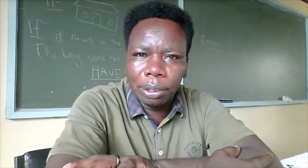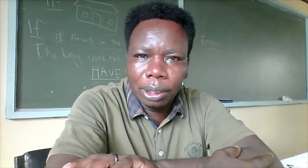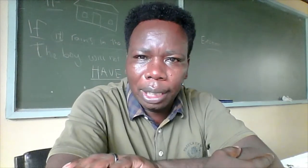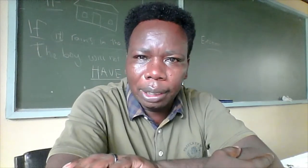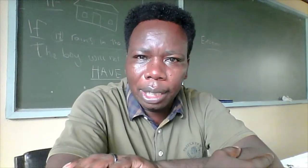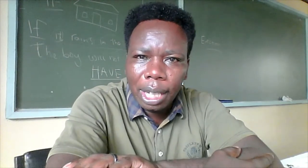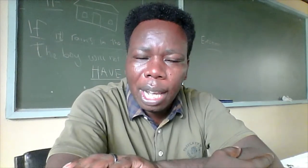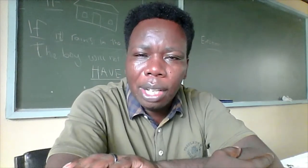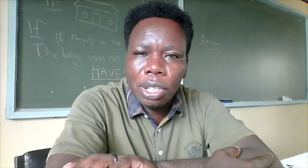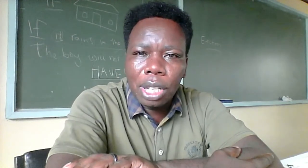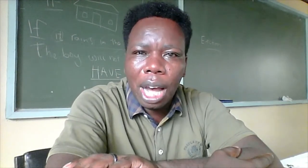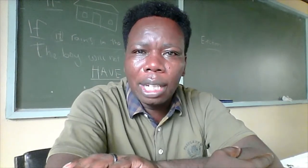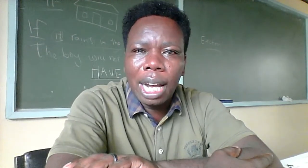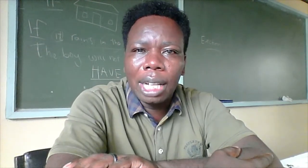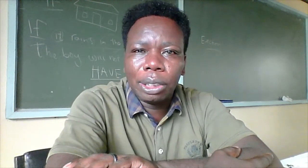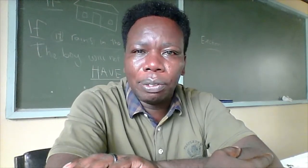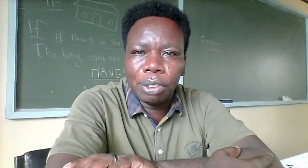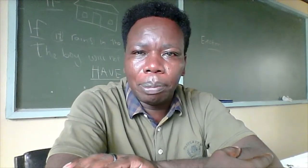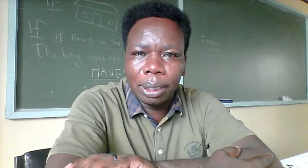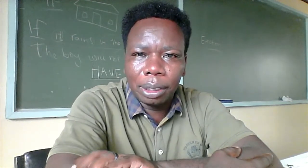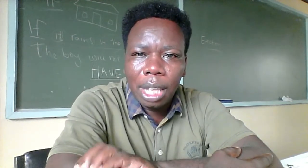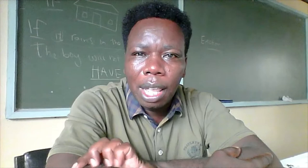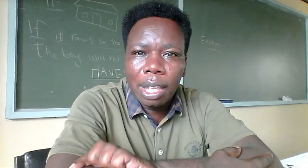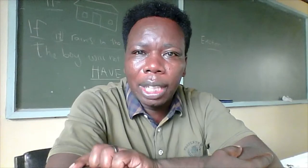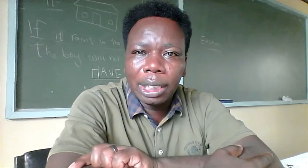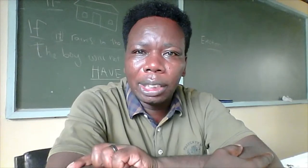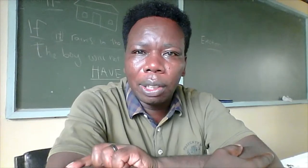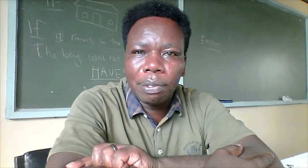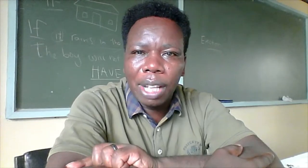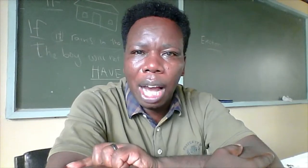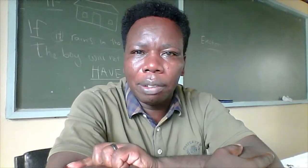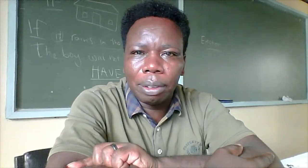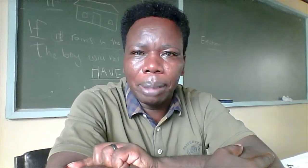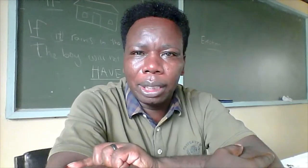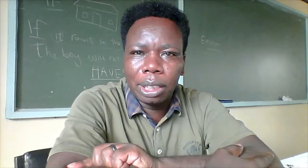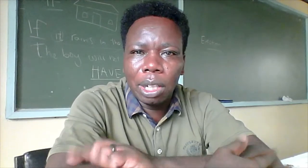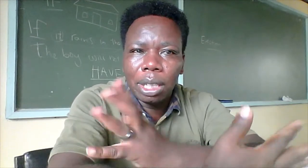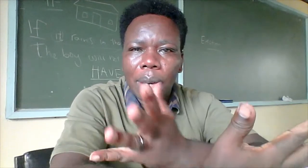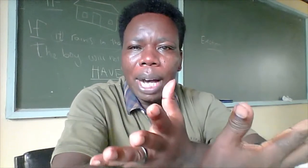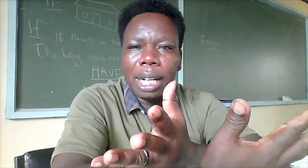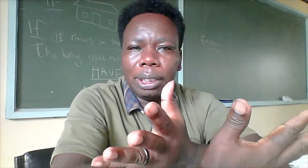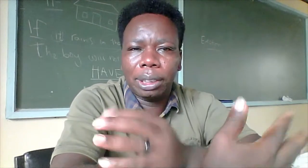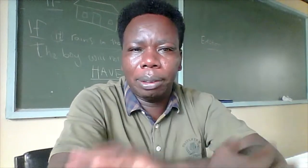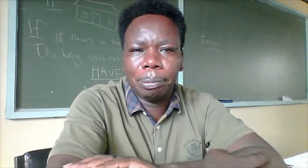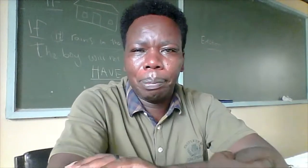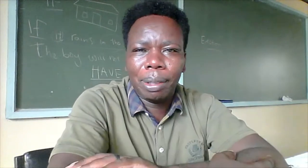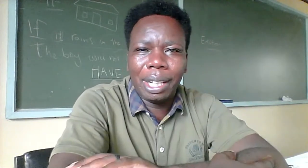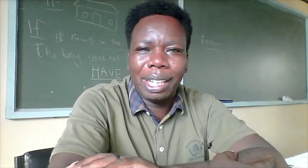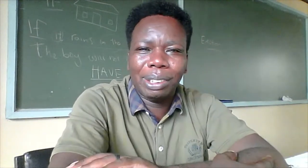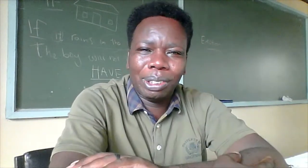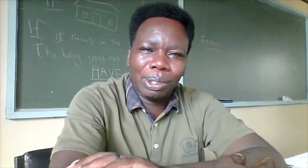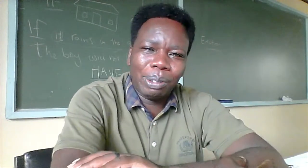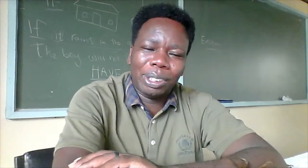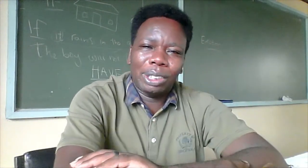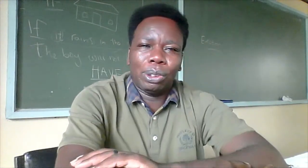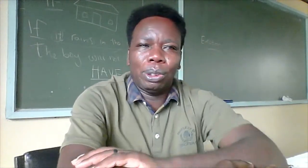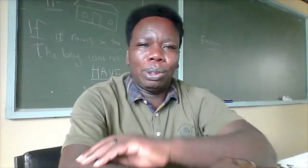said, is an art of forming the letters of the alphabet on our hearts. And that's what I want us to do.